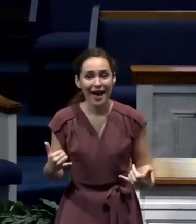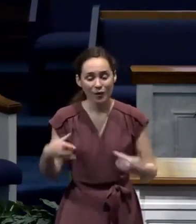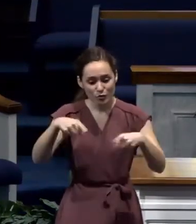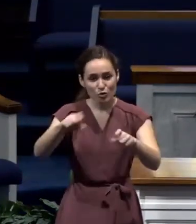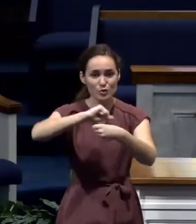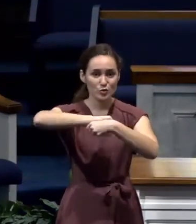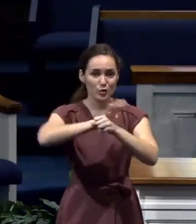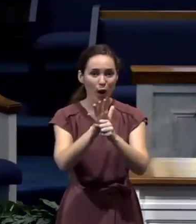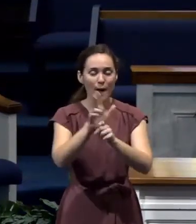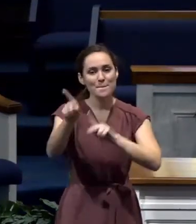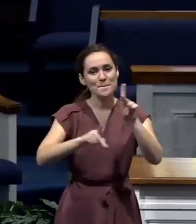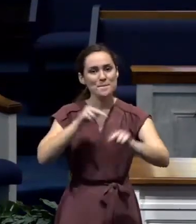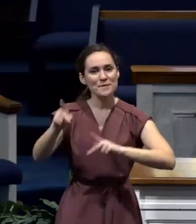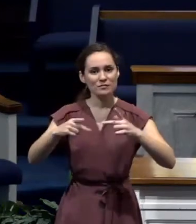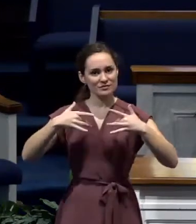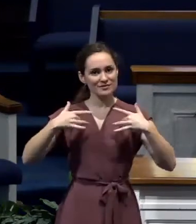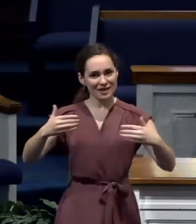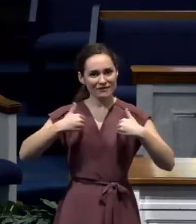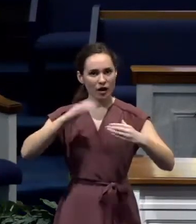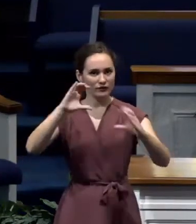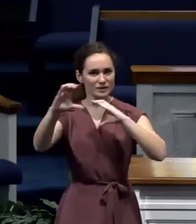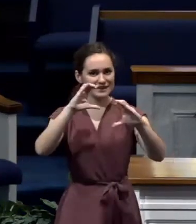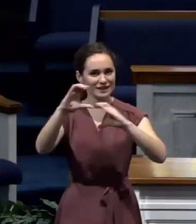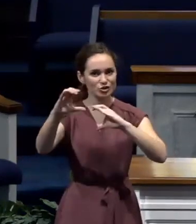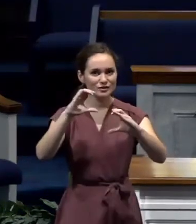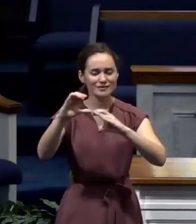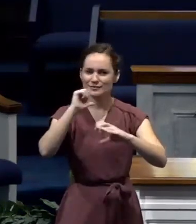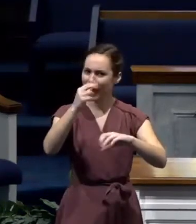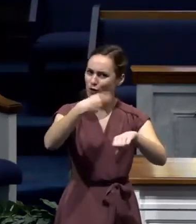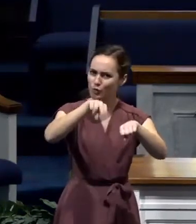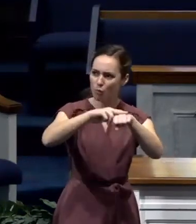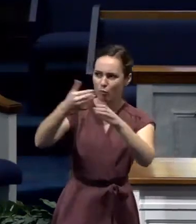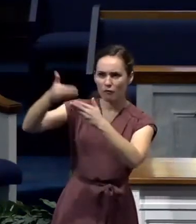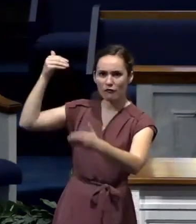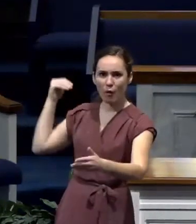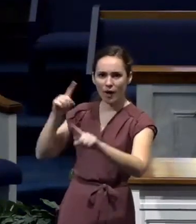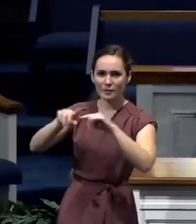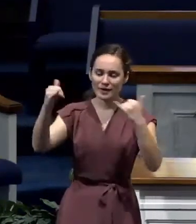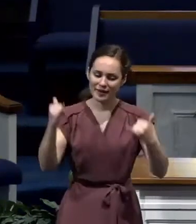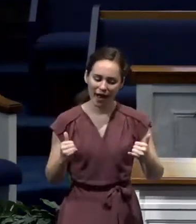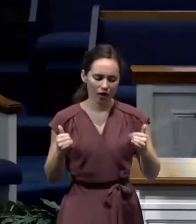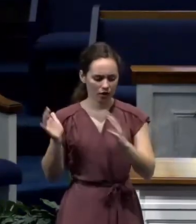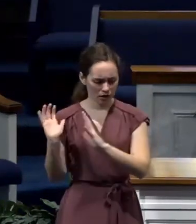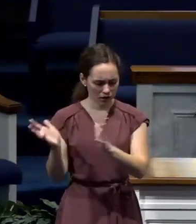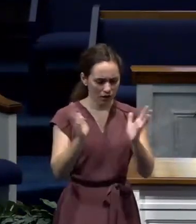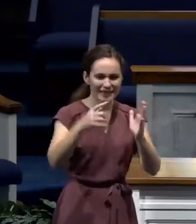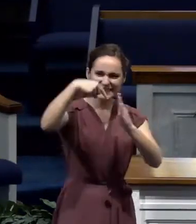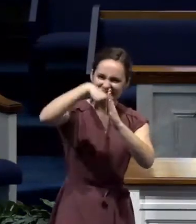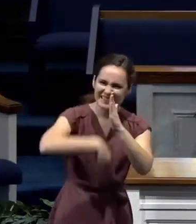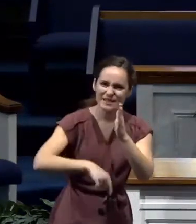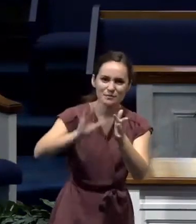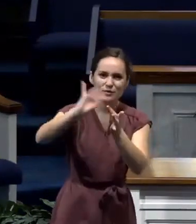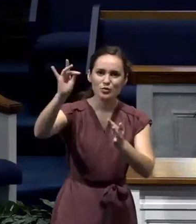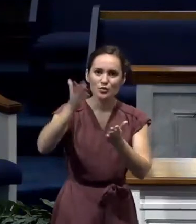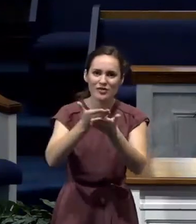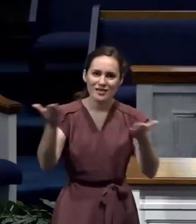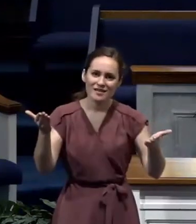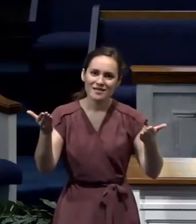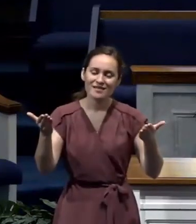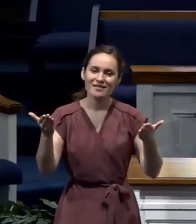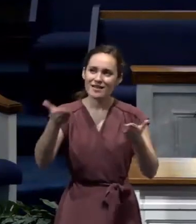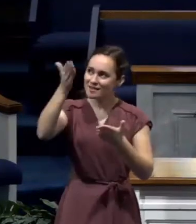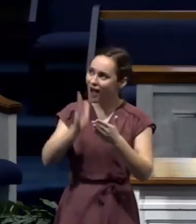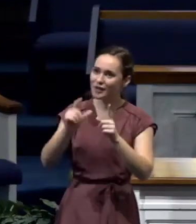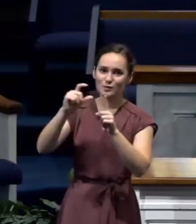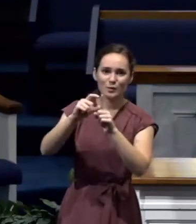about things they don't normally talk about. They're questioning things and they begin to talk about spiritual things and the word of